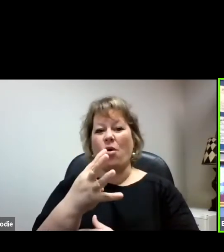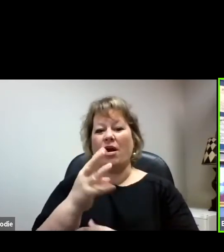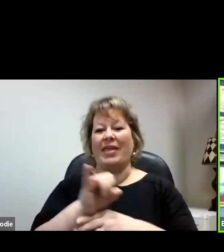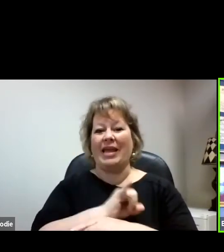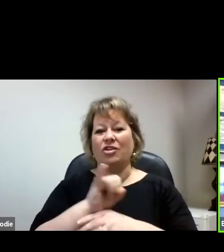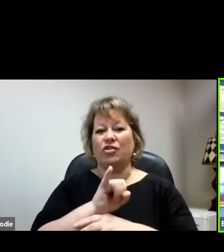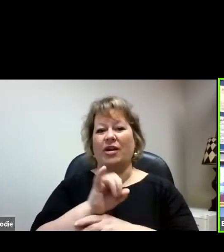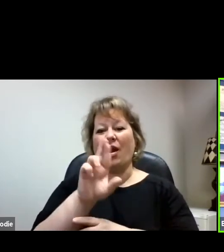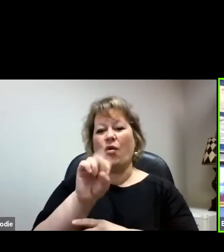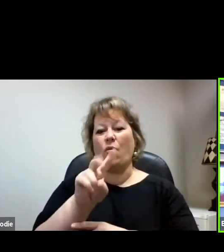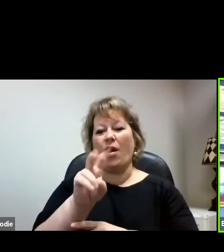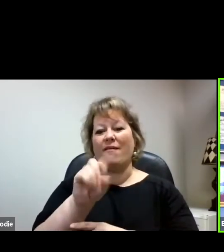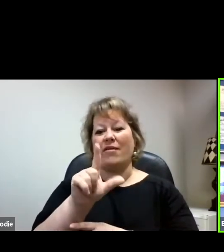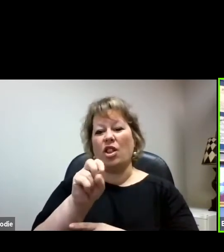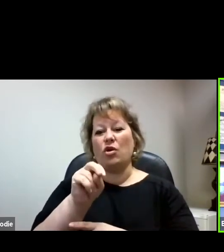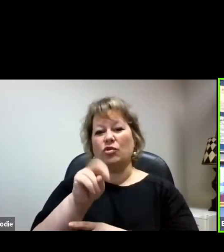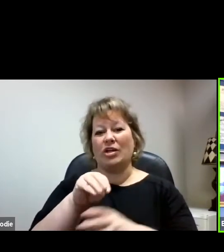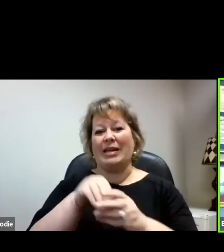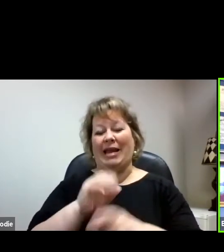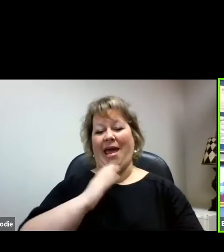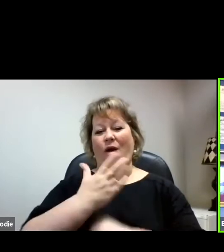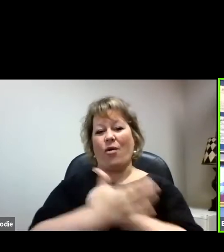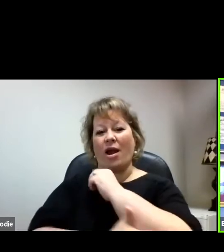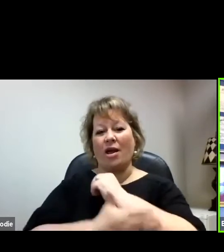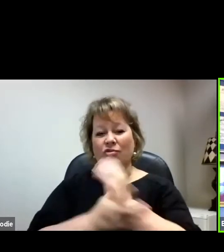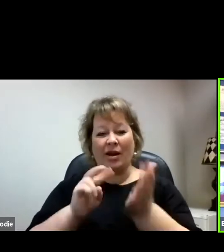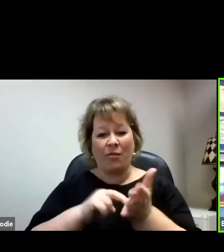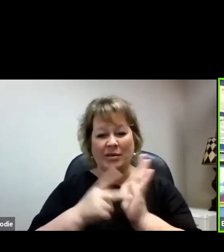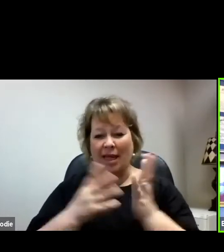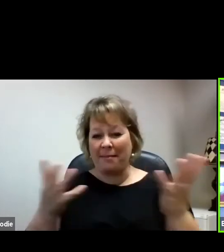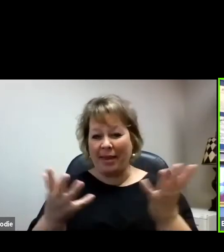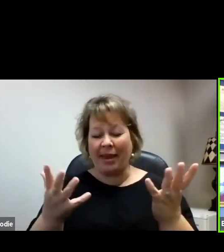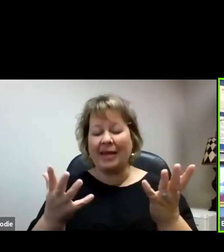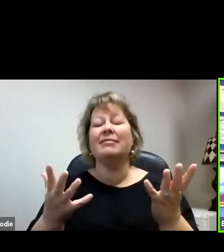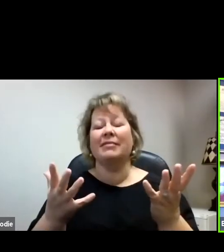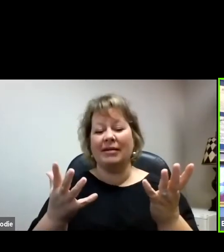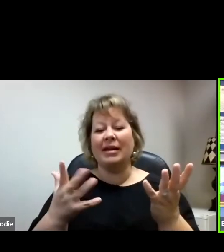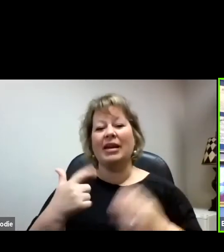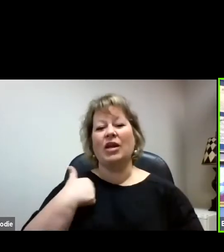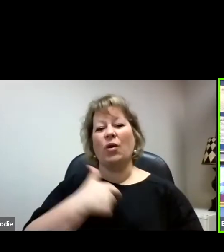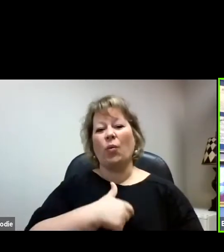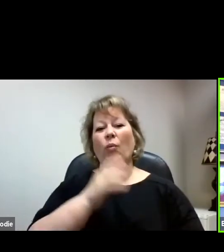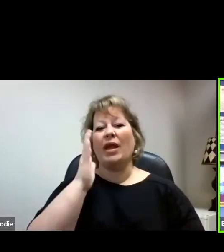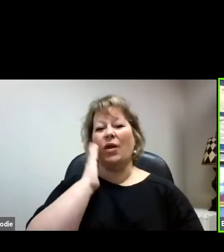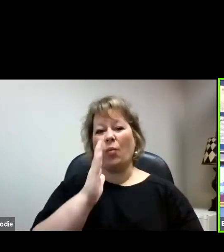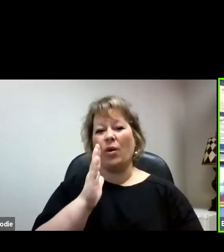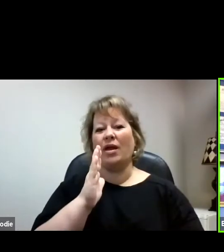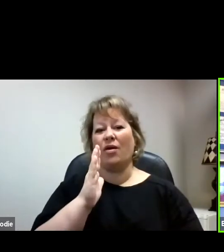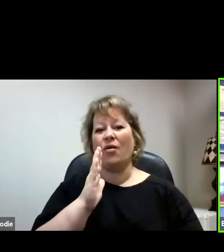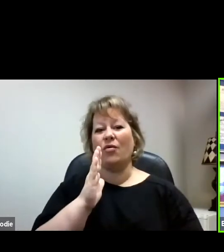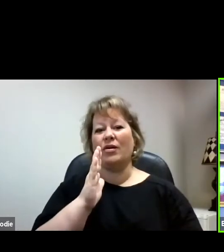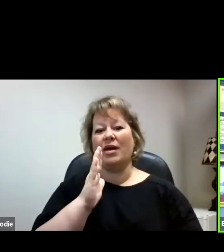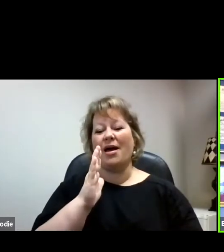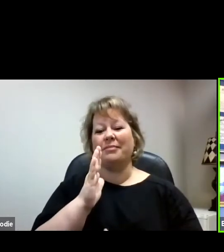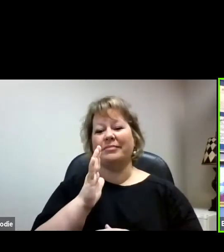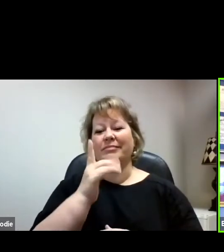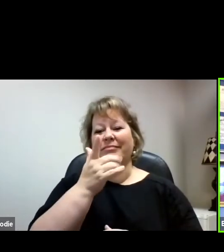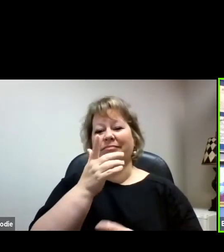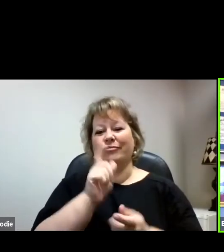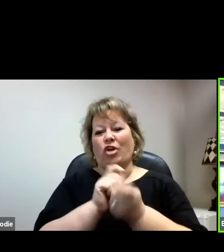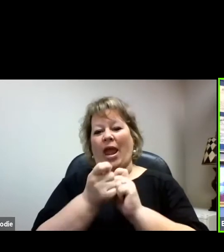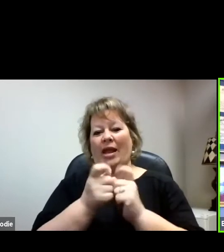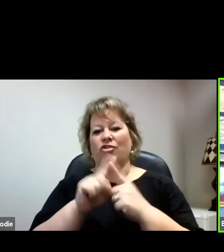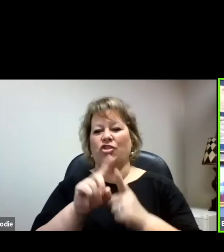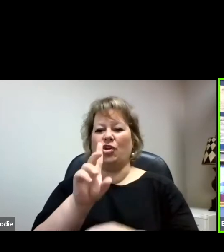in our country. And what that means is, we're going to digital factories, essentially smart